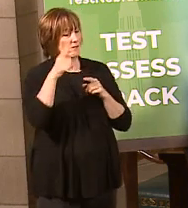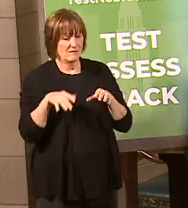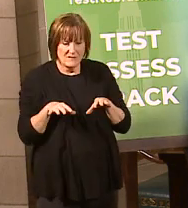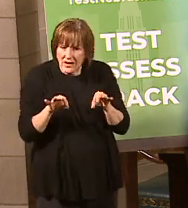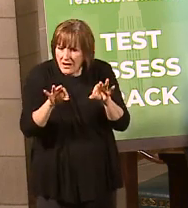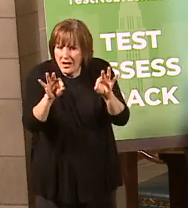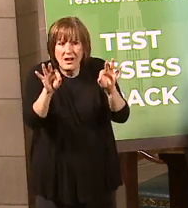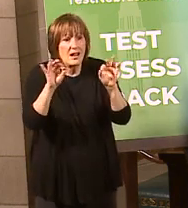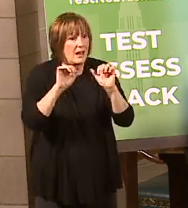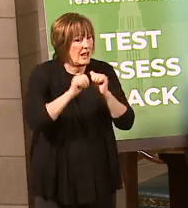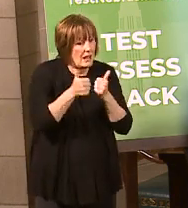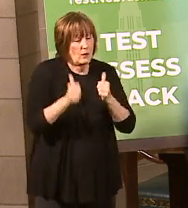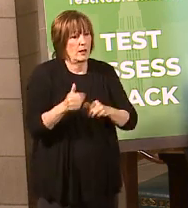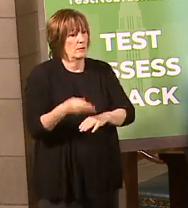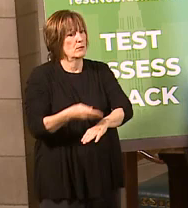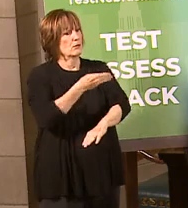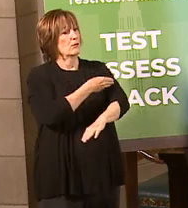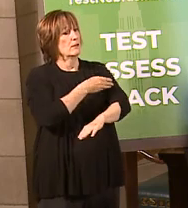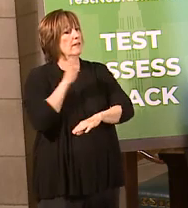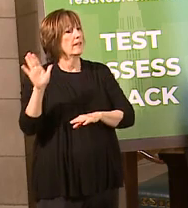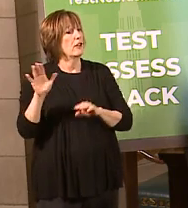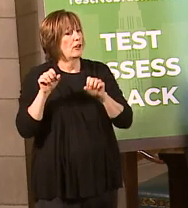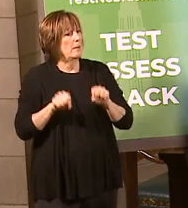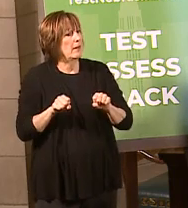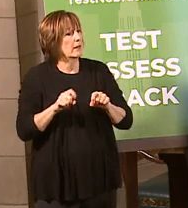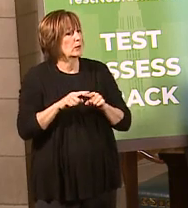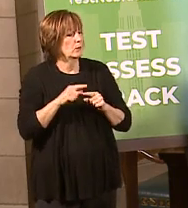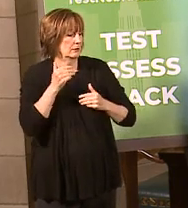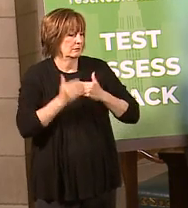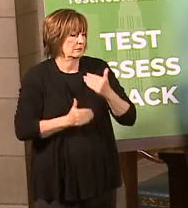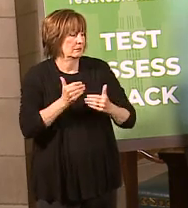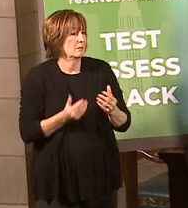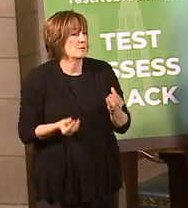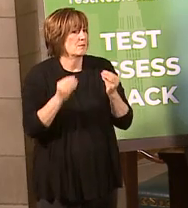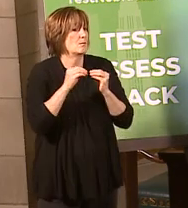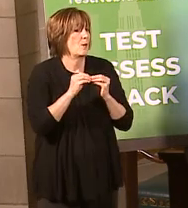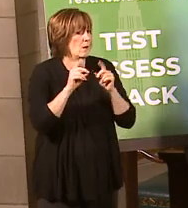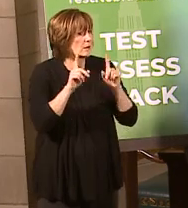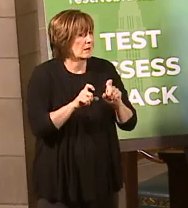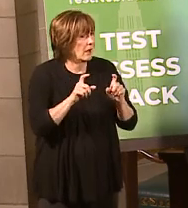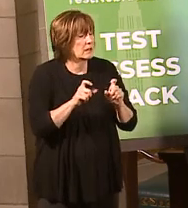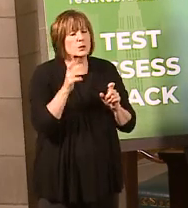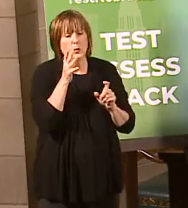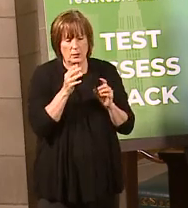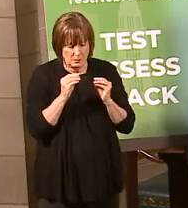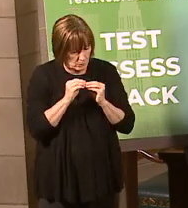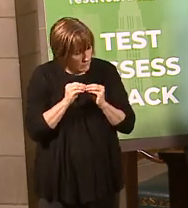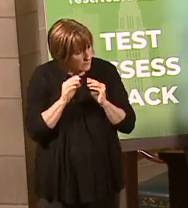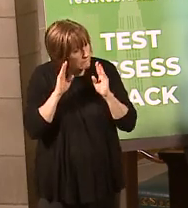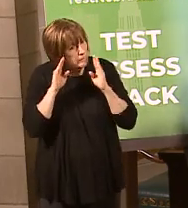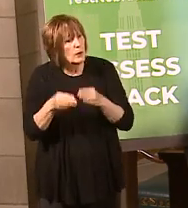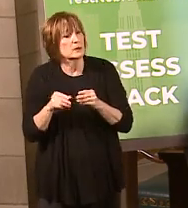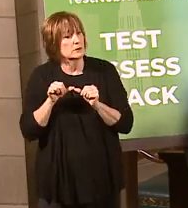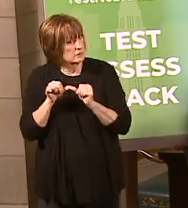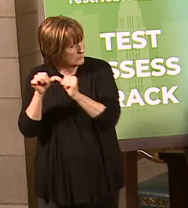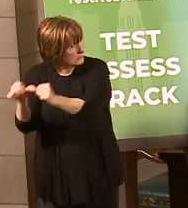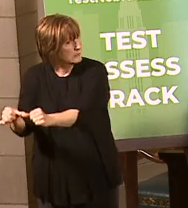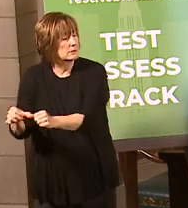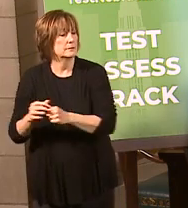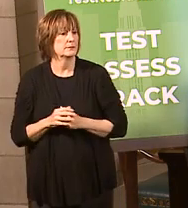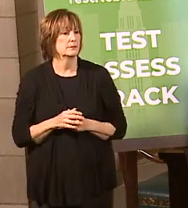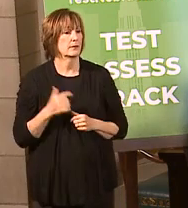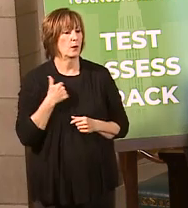ways to continue to improve upon what they're doing to be able to process more of these tests. And we're going to continue to focus on that as well. As I mentioned,